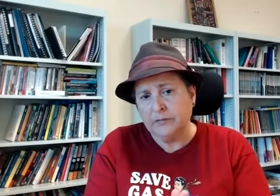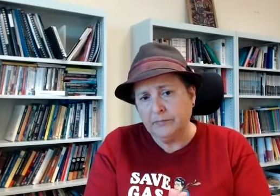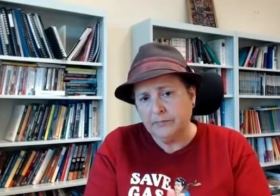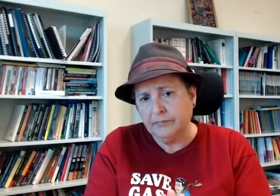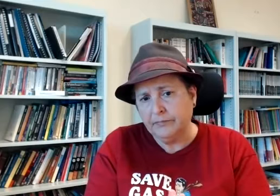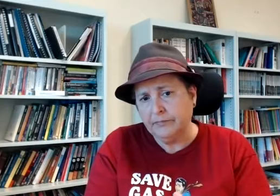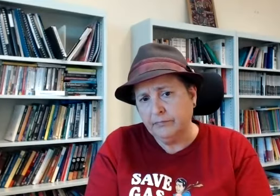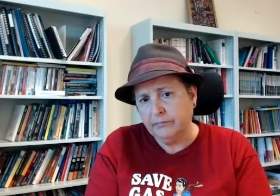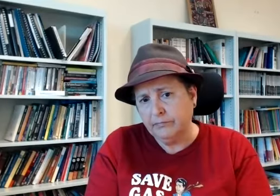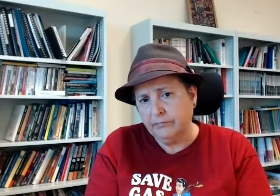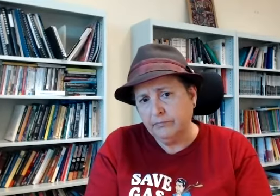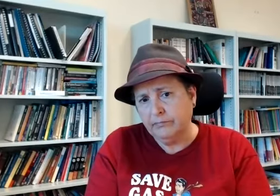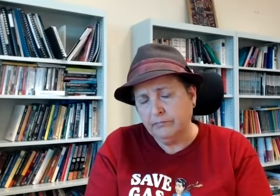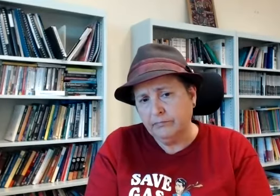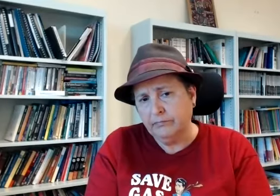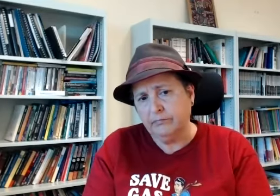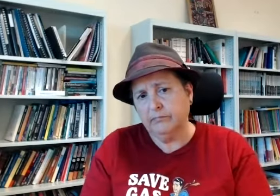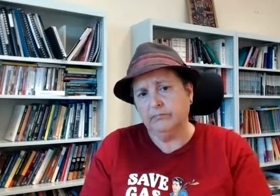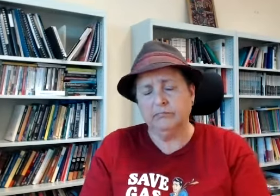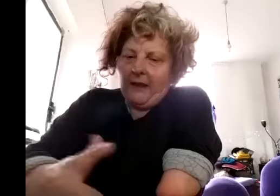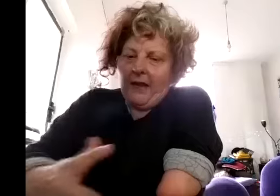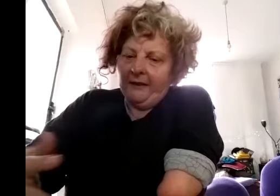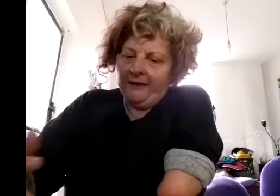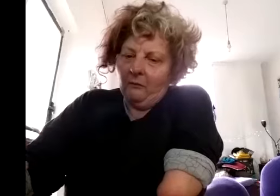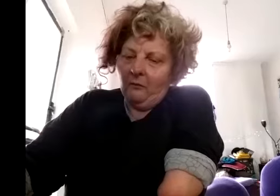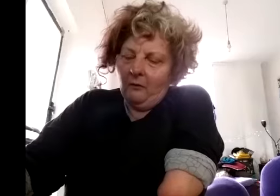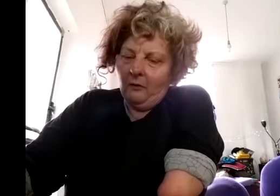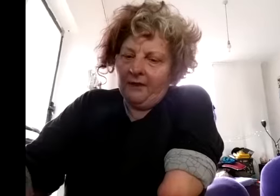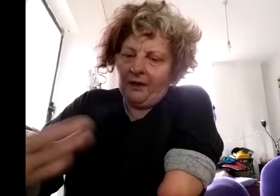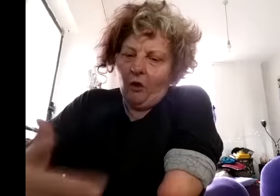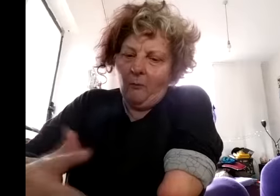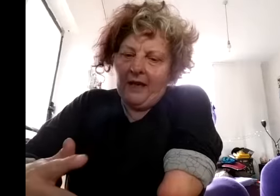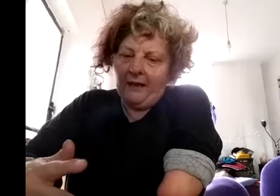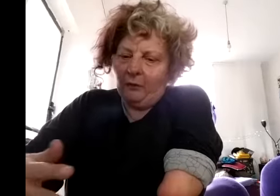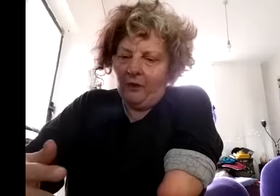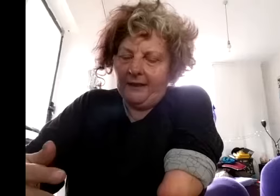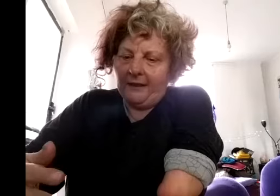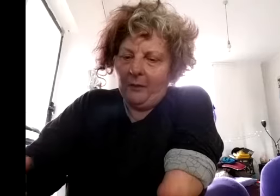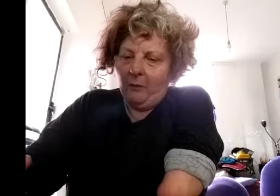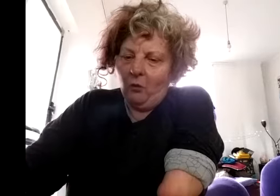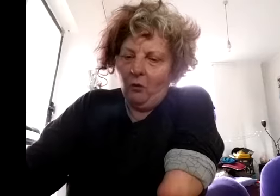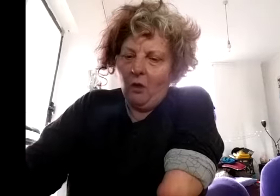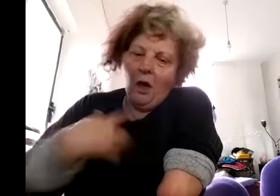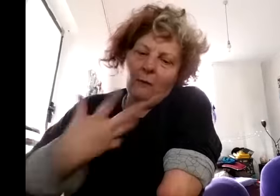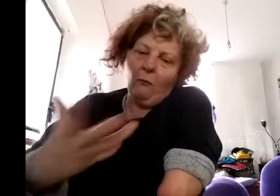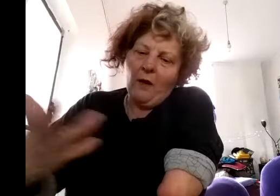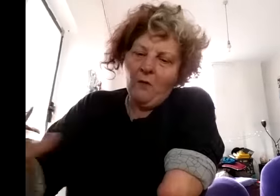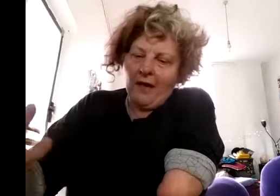i think the i i actually think ableism is a complicated process to people i mean one of my